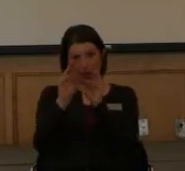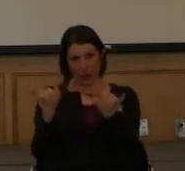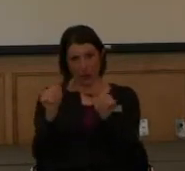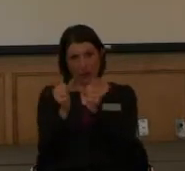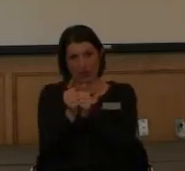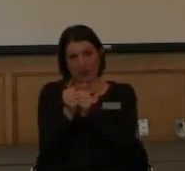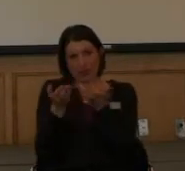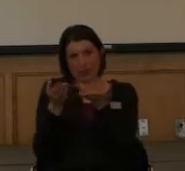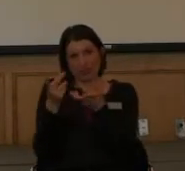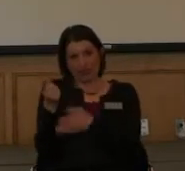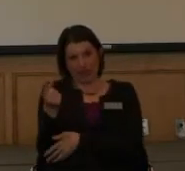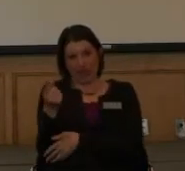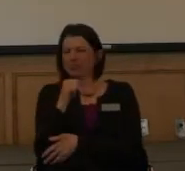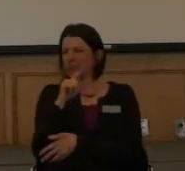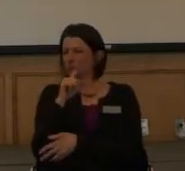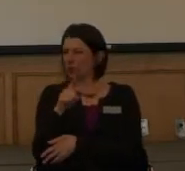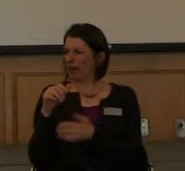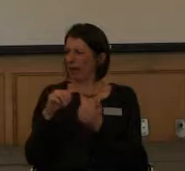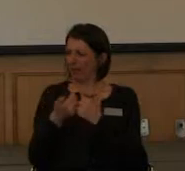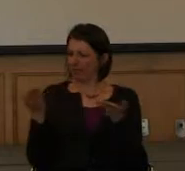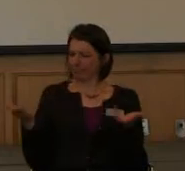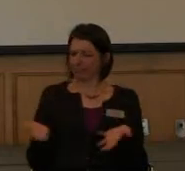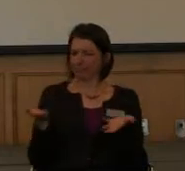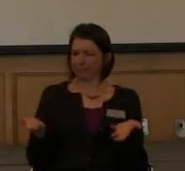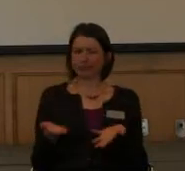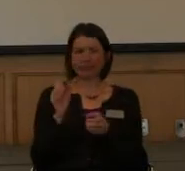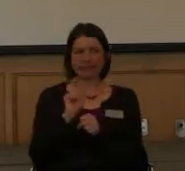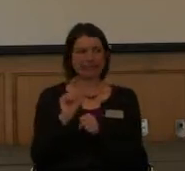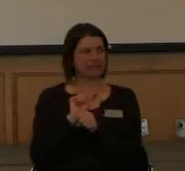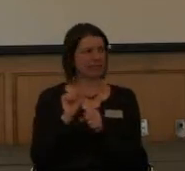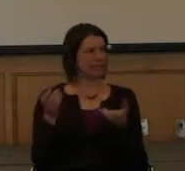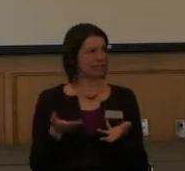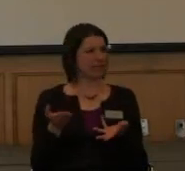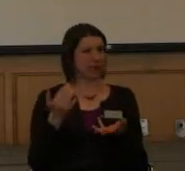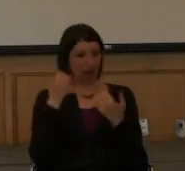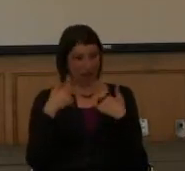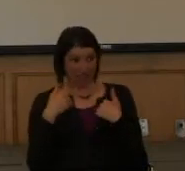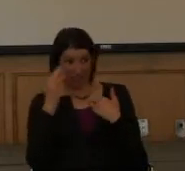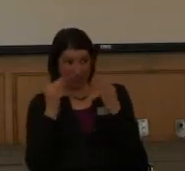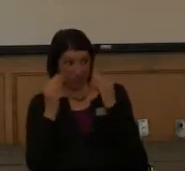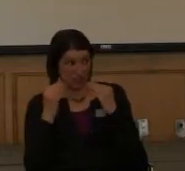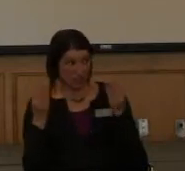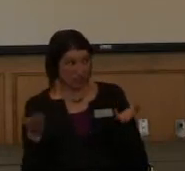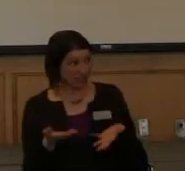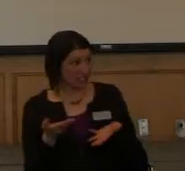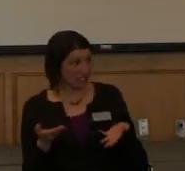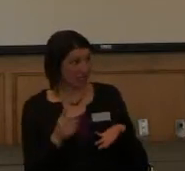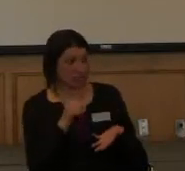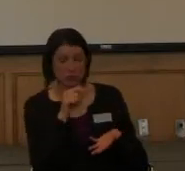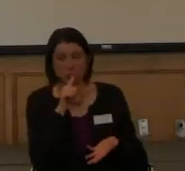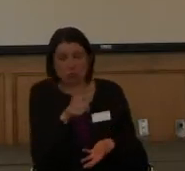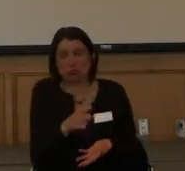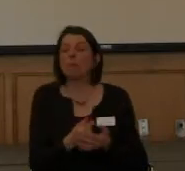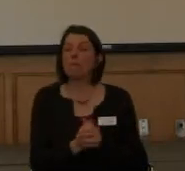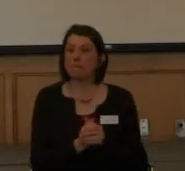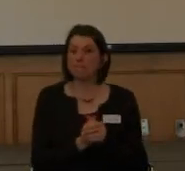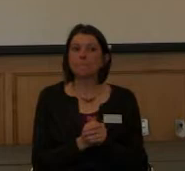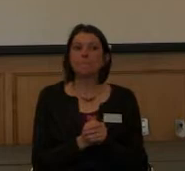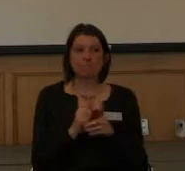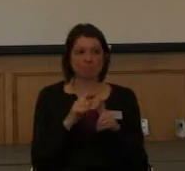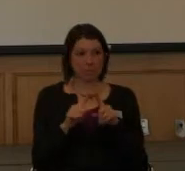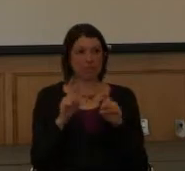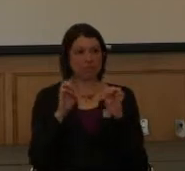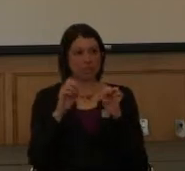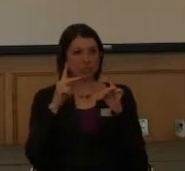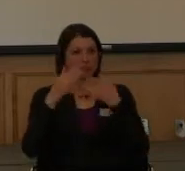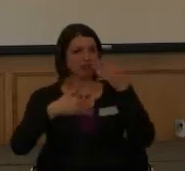I don't know how that works here. I don't know if you have any of that, or, so, but there's that, and,